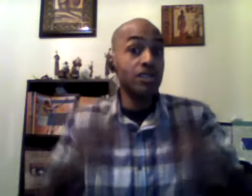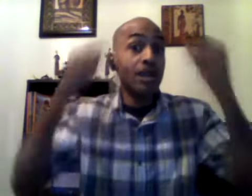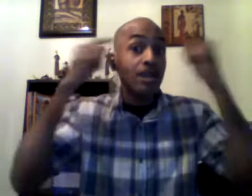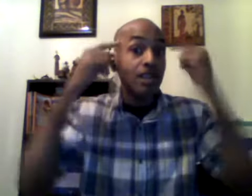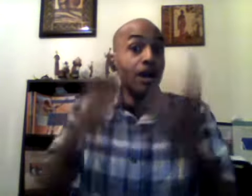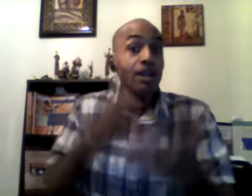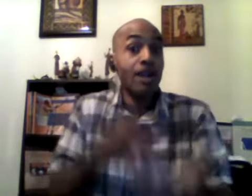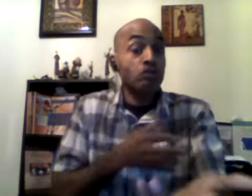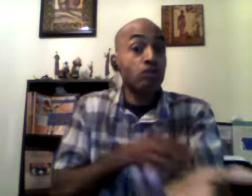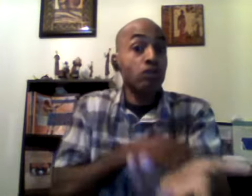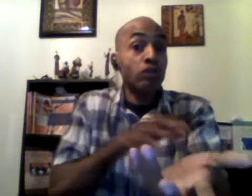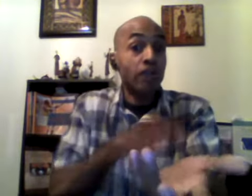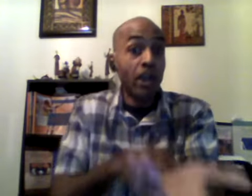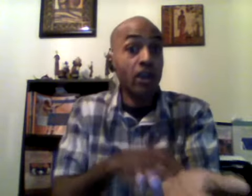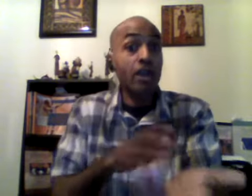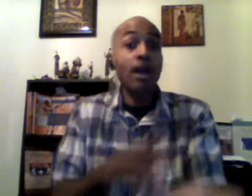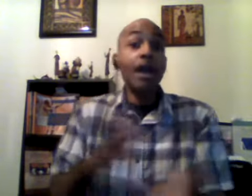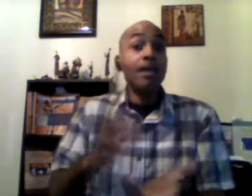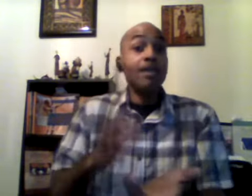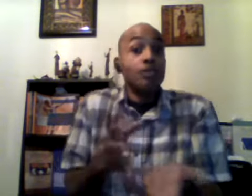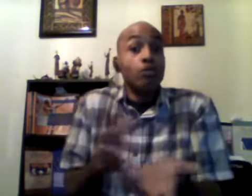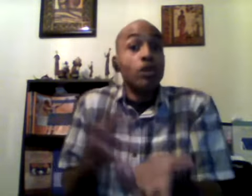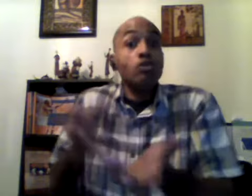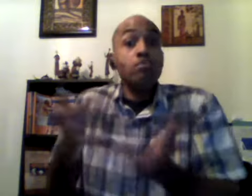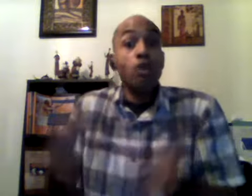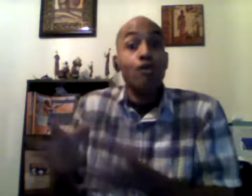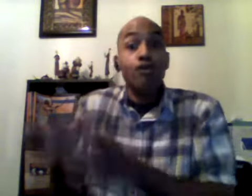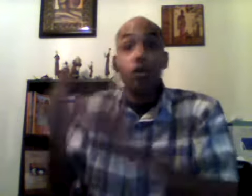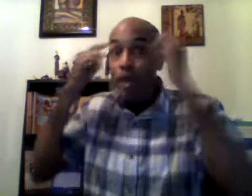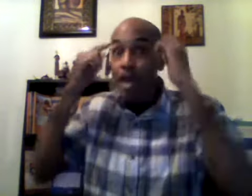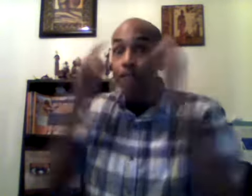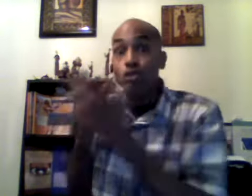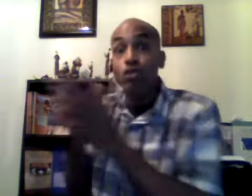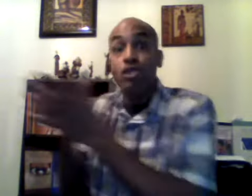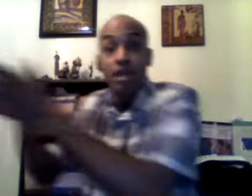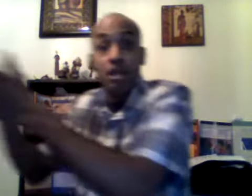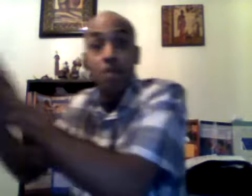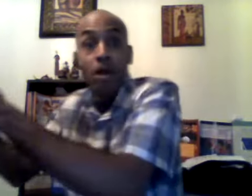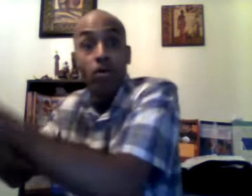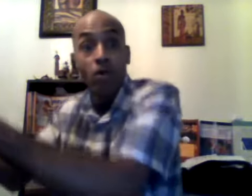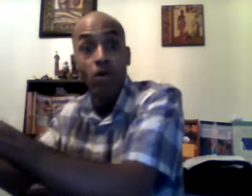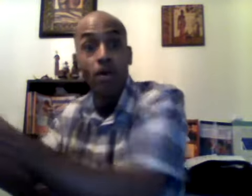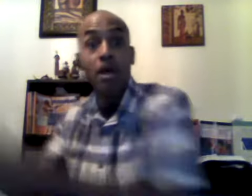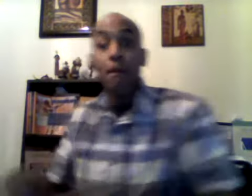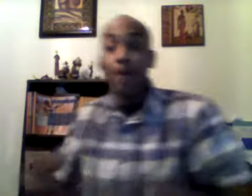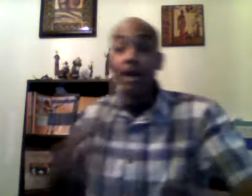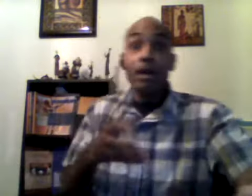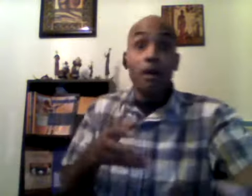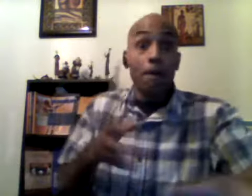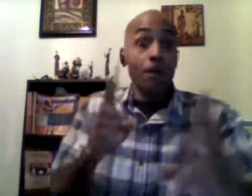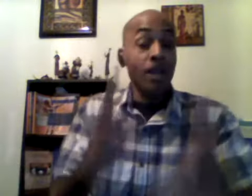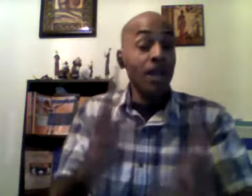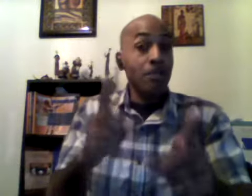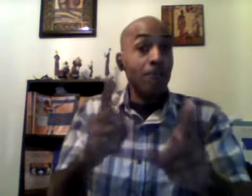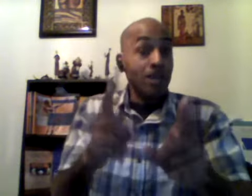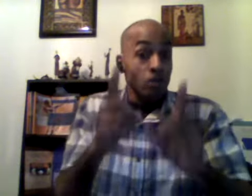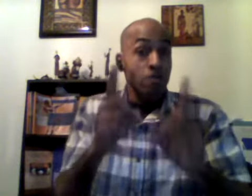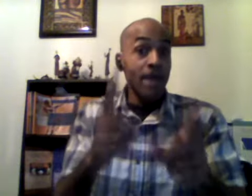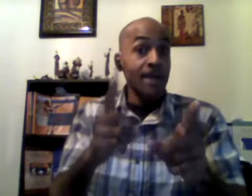the electrical current and that's where you move to wherever you're thinking about going but lean muscle mass